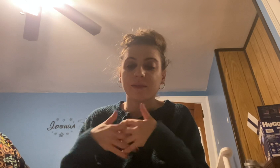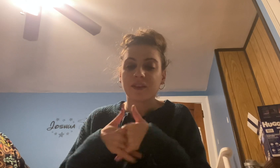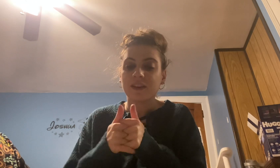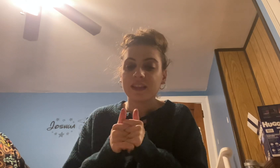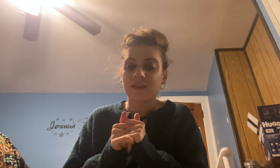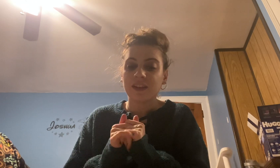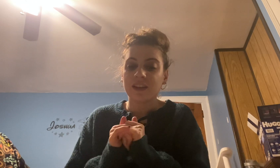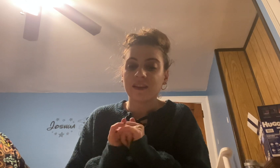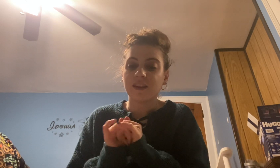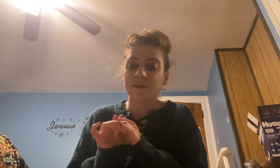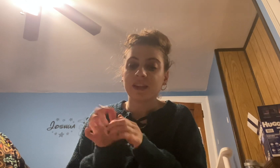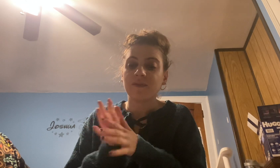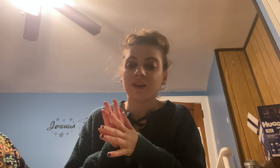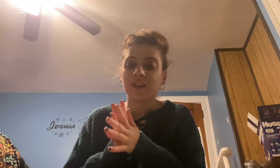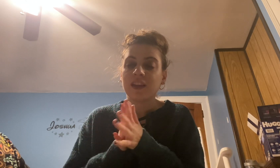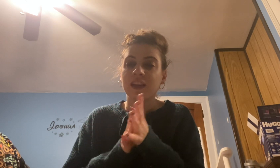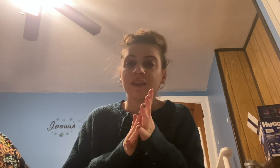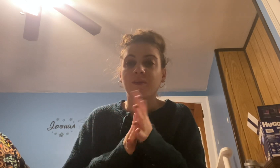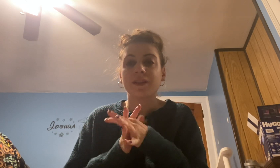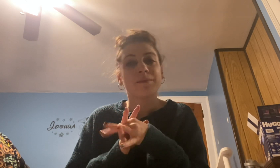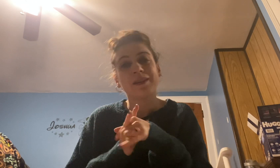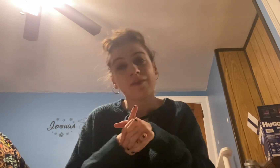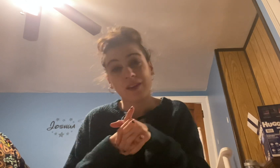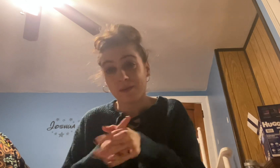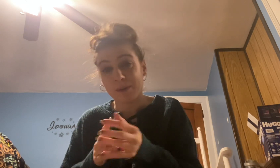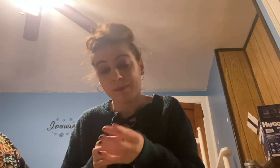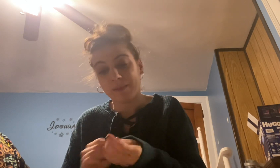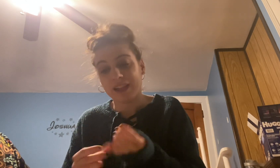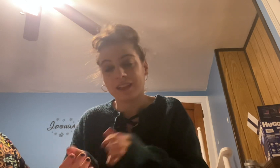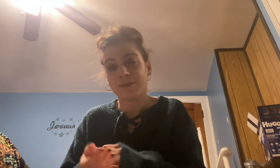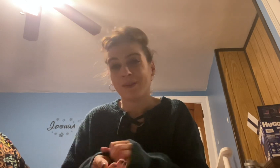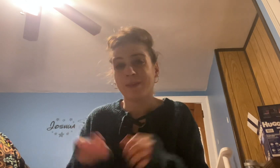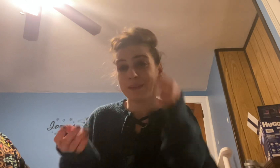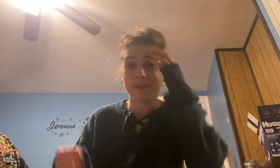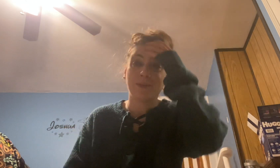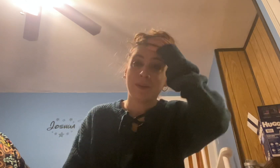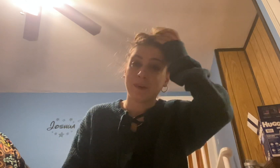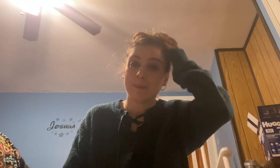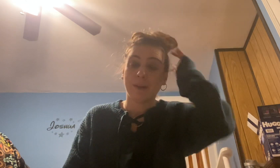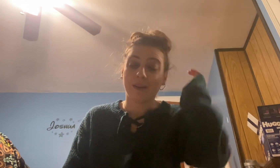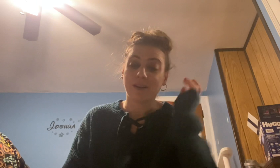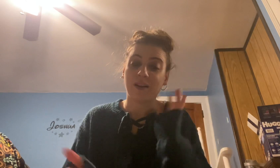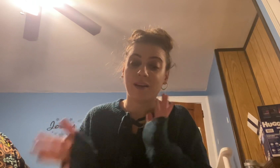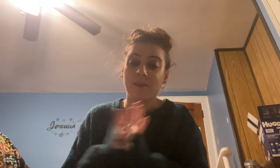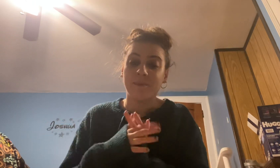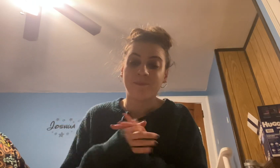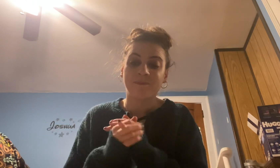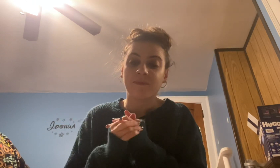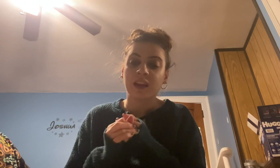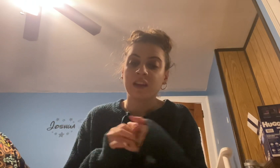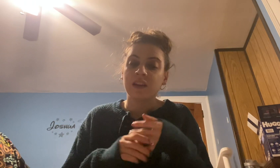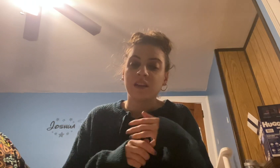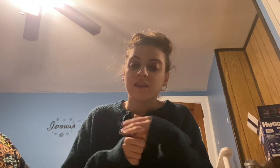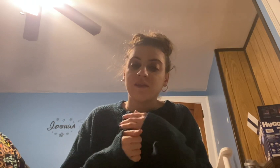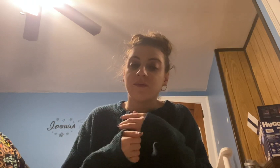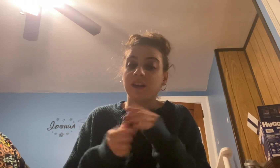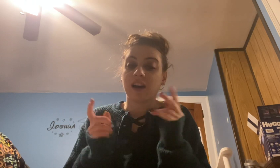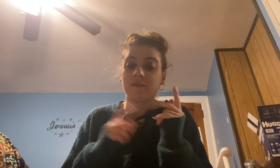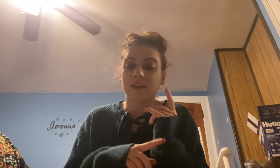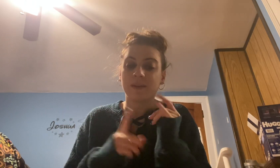37, The Upside of Falling. Wasn't my favorite. By Alex Witt. Wasn't my favorite book. Um, would not recommend.